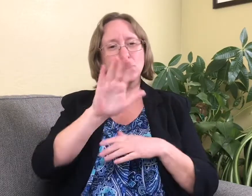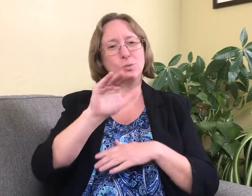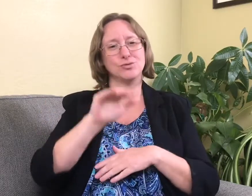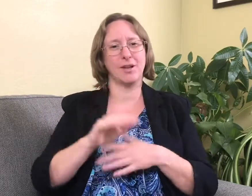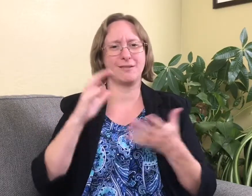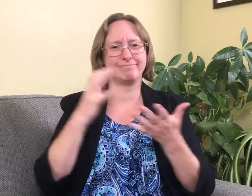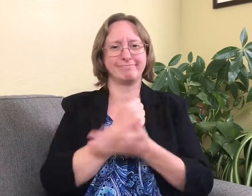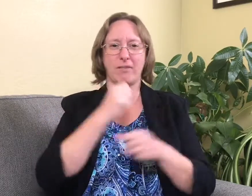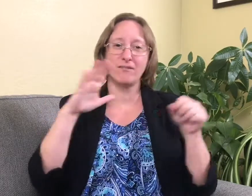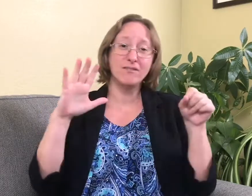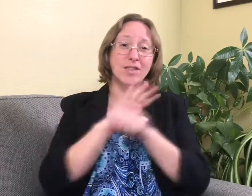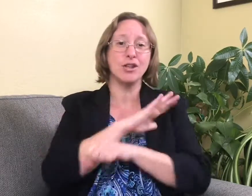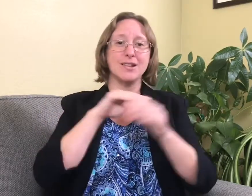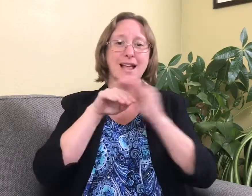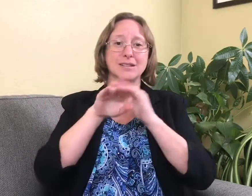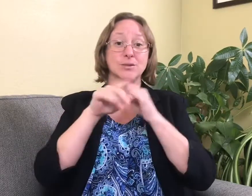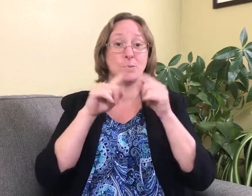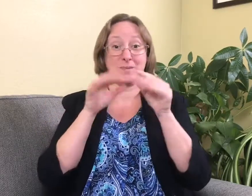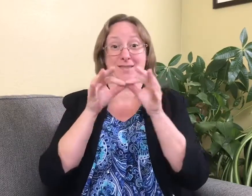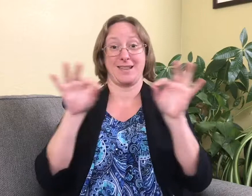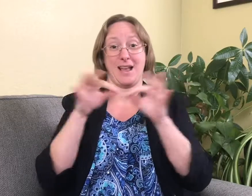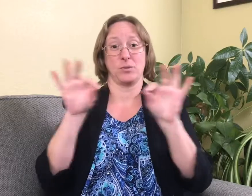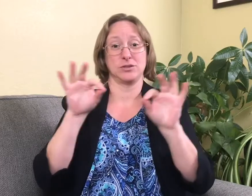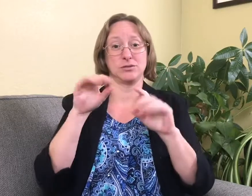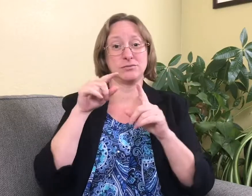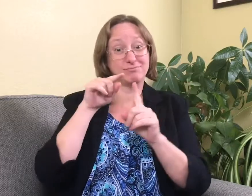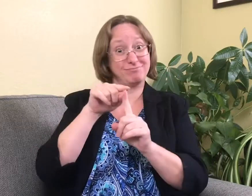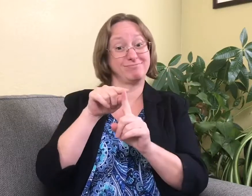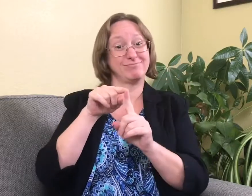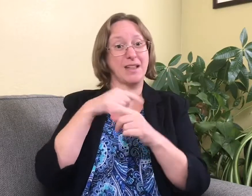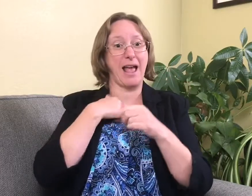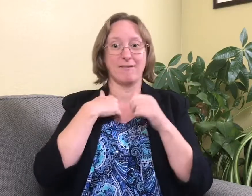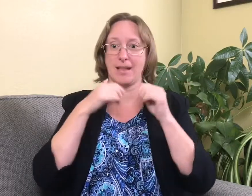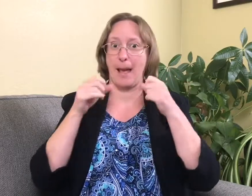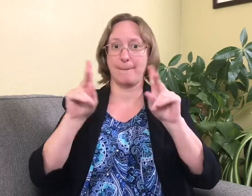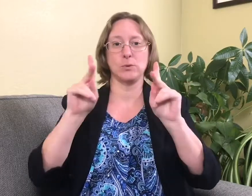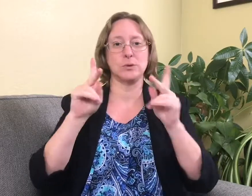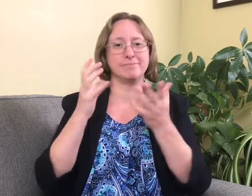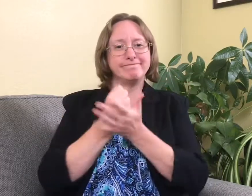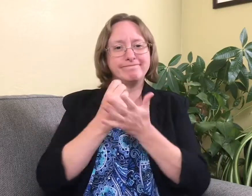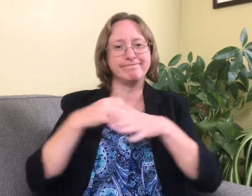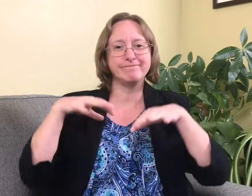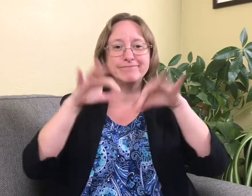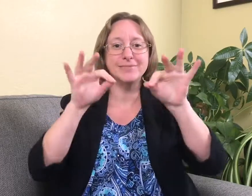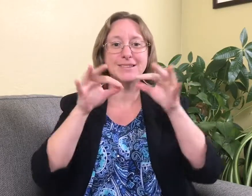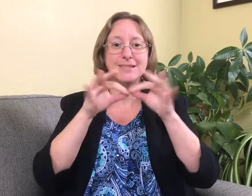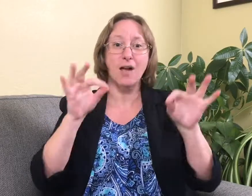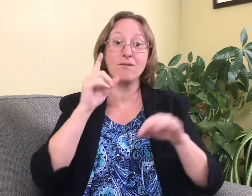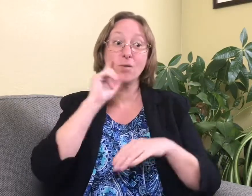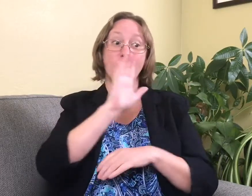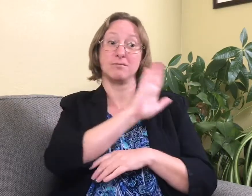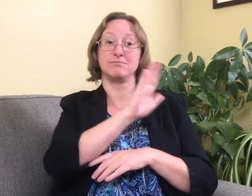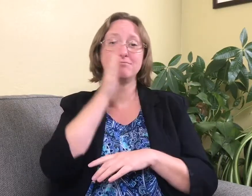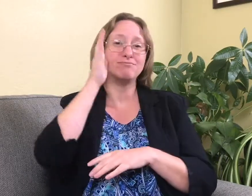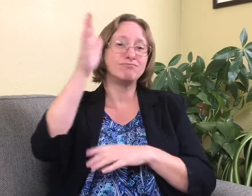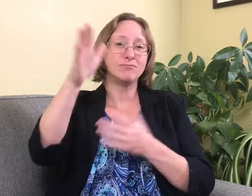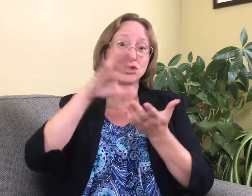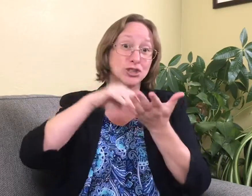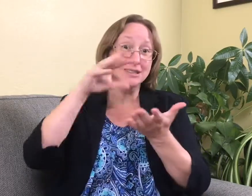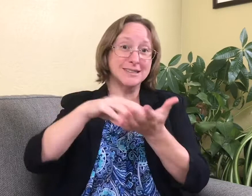What's important is that your child has full access to language. And that they have the opportunity to acquire language for